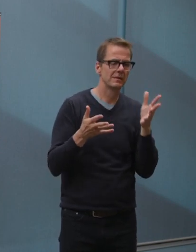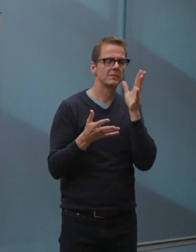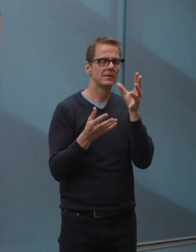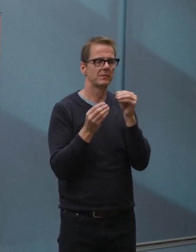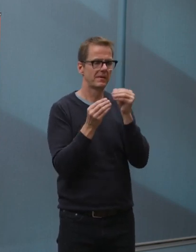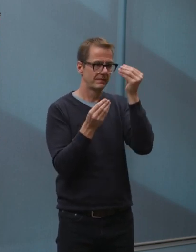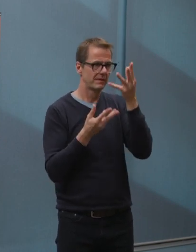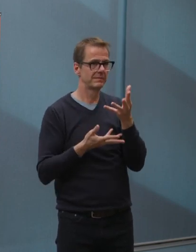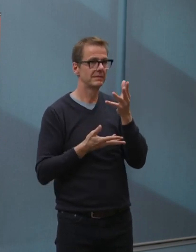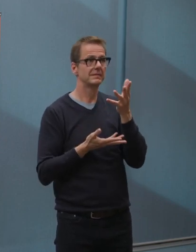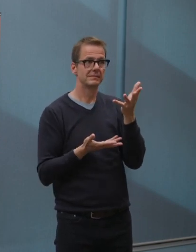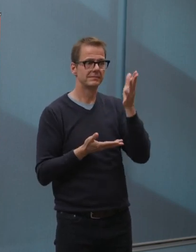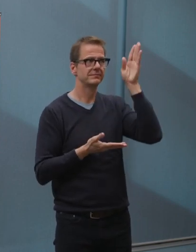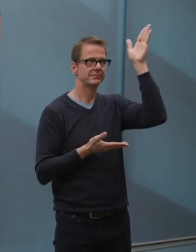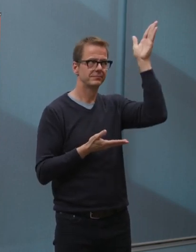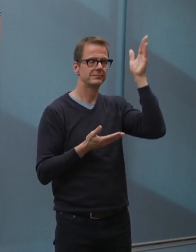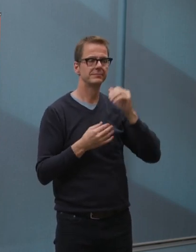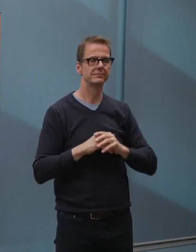Keith.